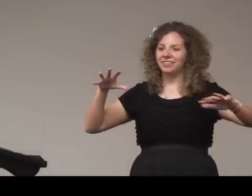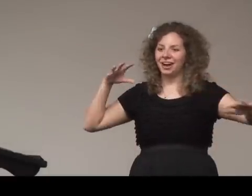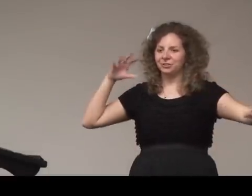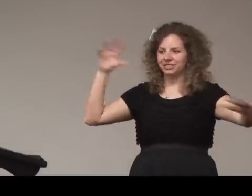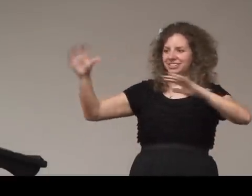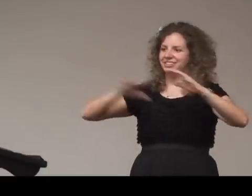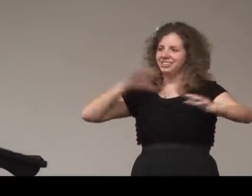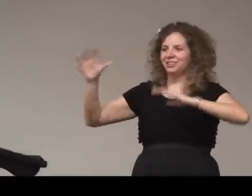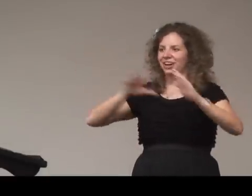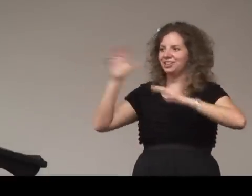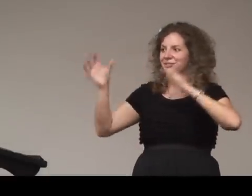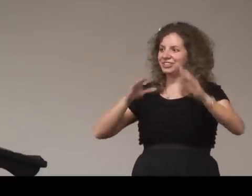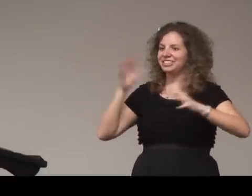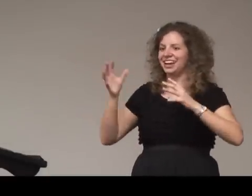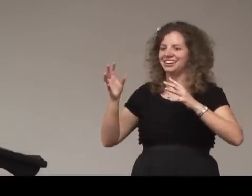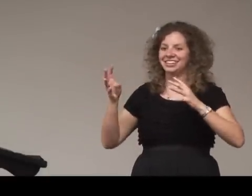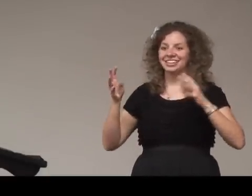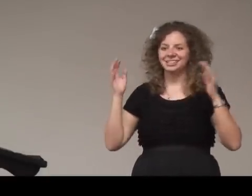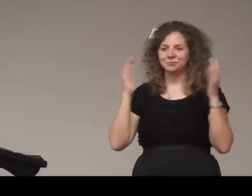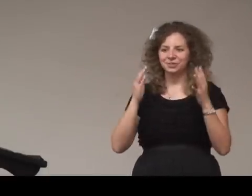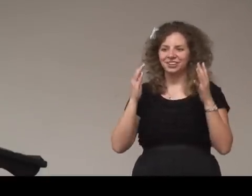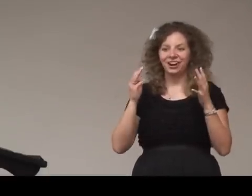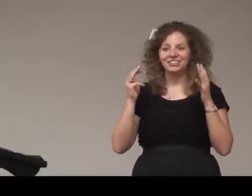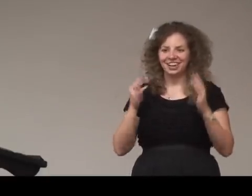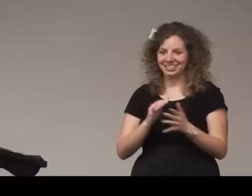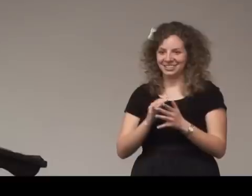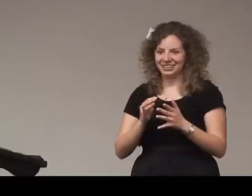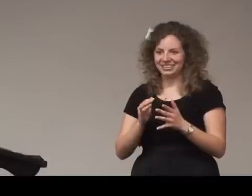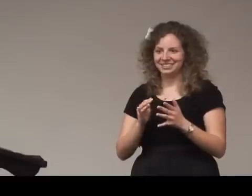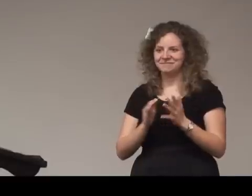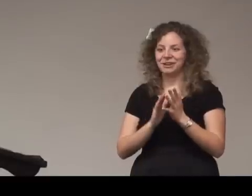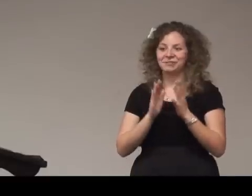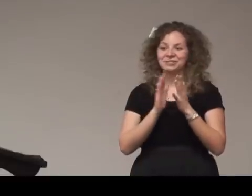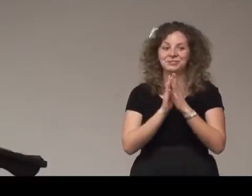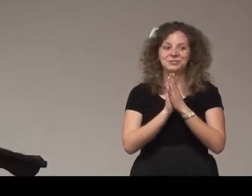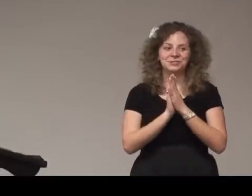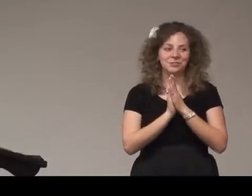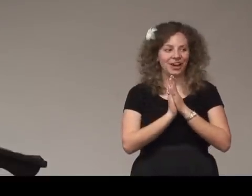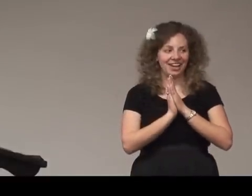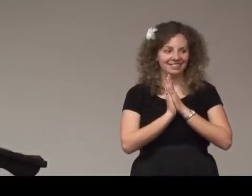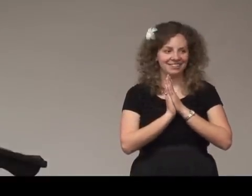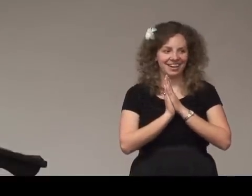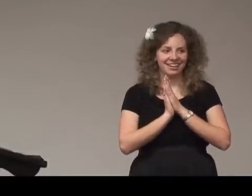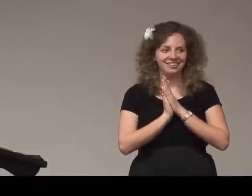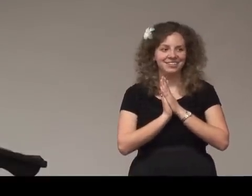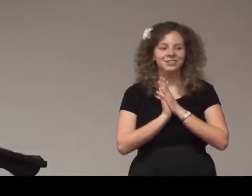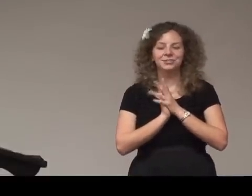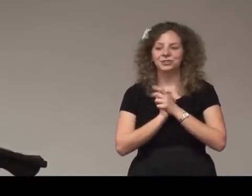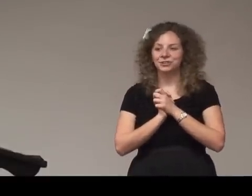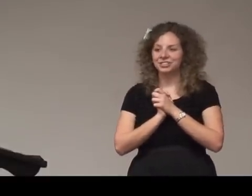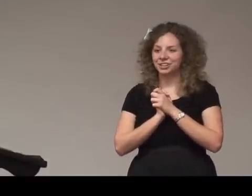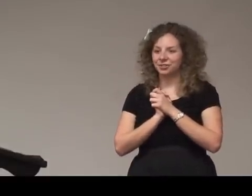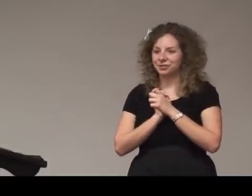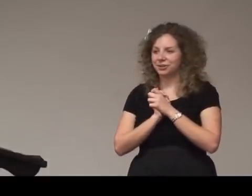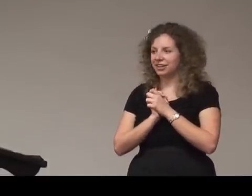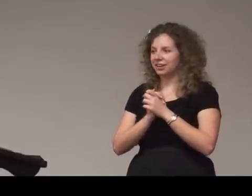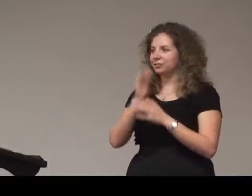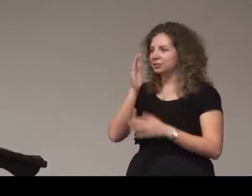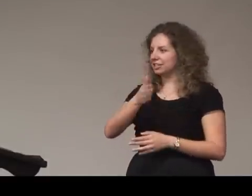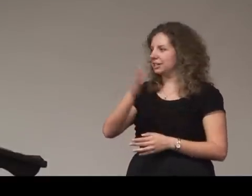without talking through the entire thing because it's really hard not to do it but I want you to try it okay so you're going to go through and I will just